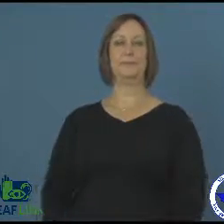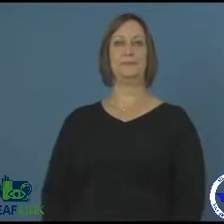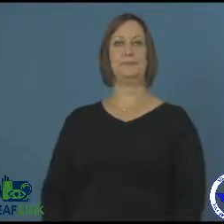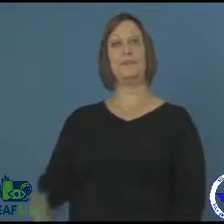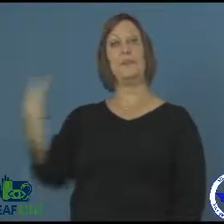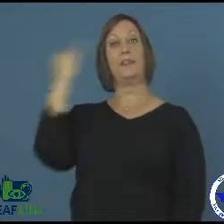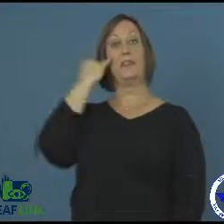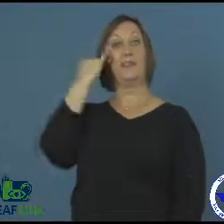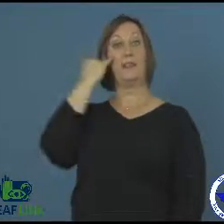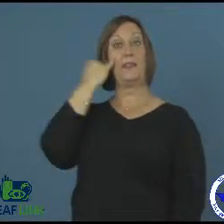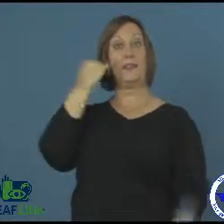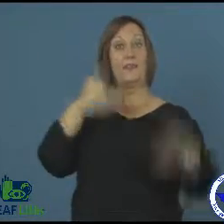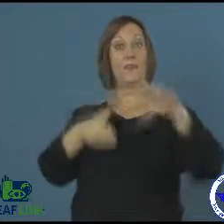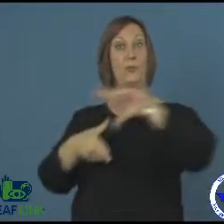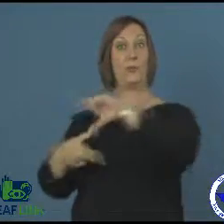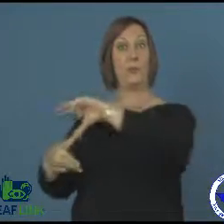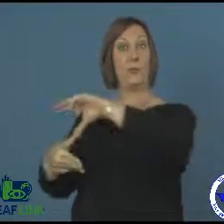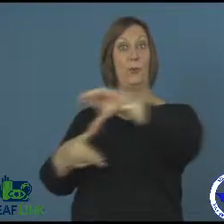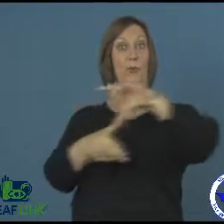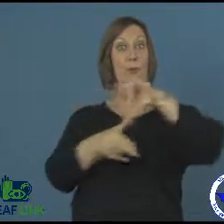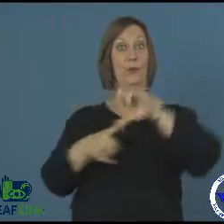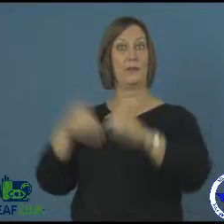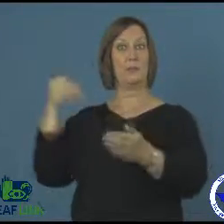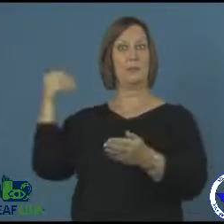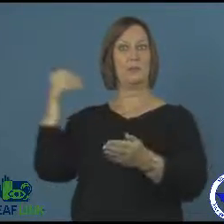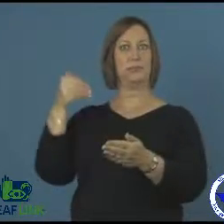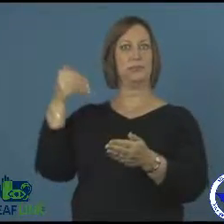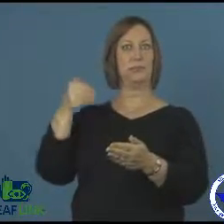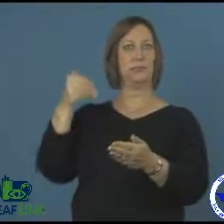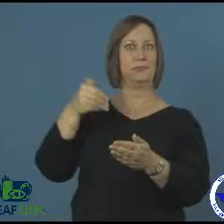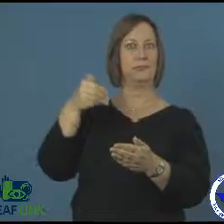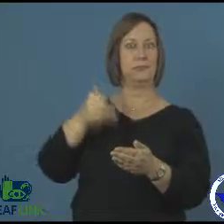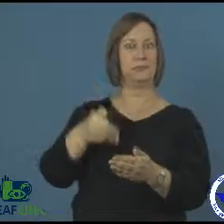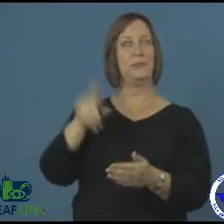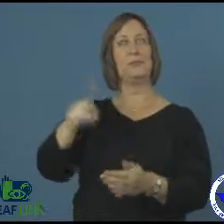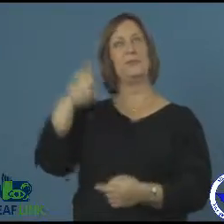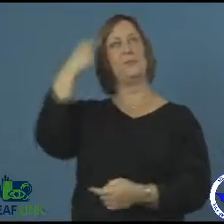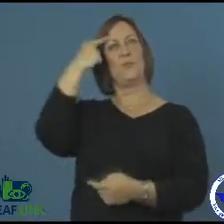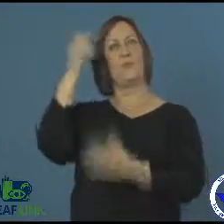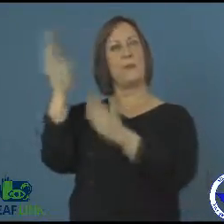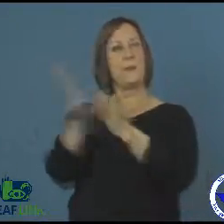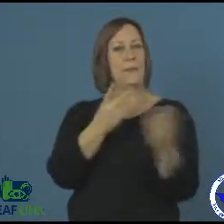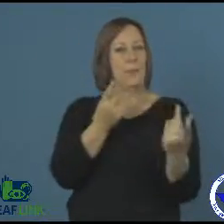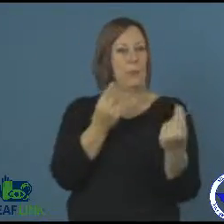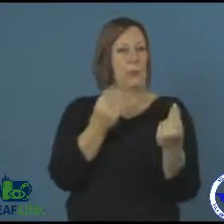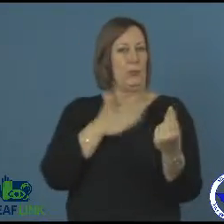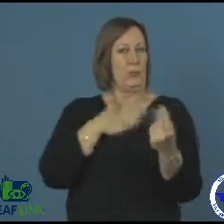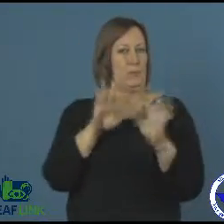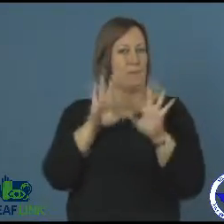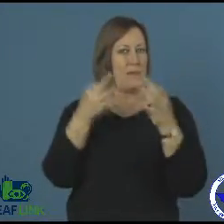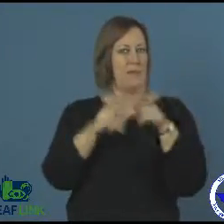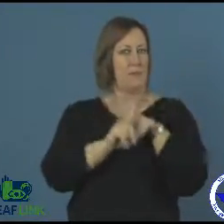When a hurricane threatens, make special plans for babies, the elderly,